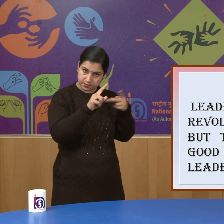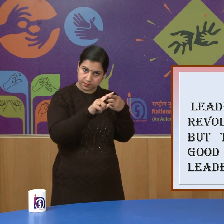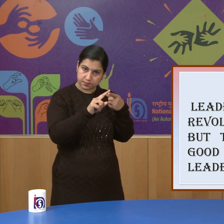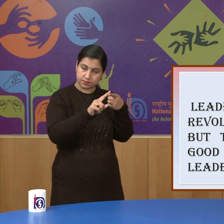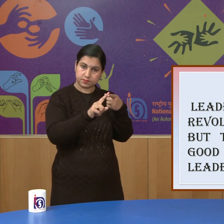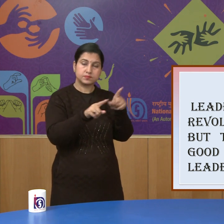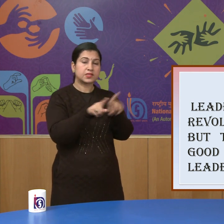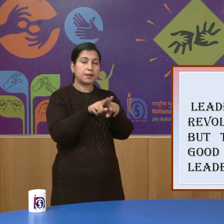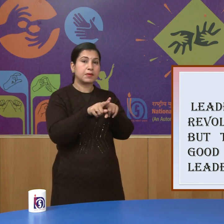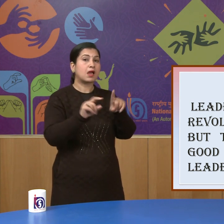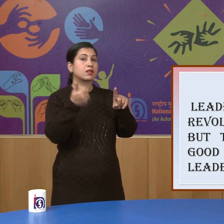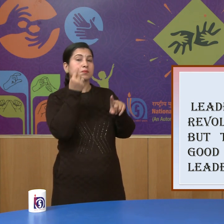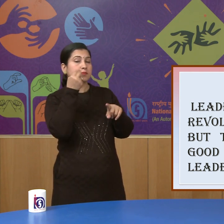Tantya Tope